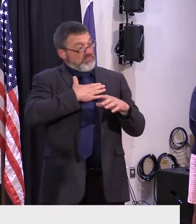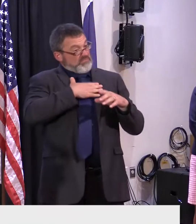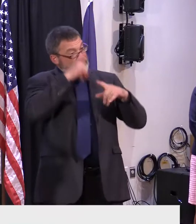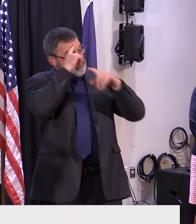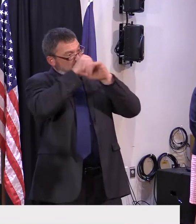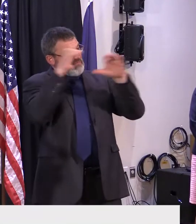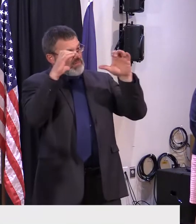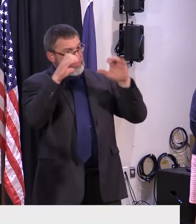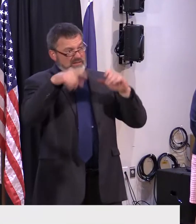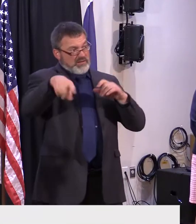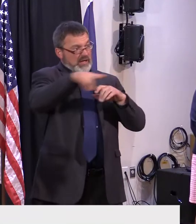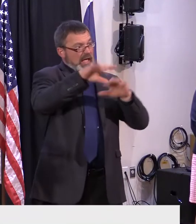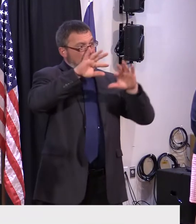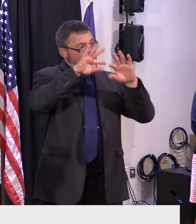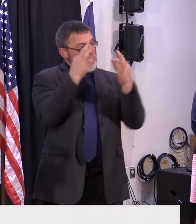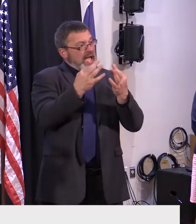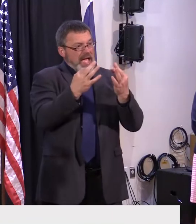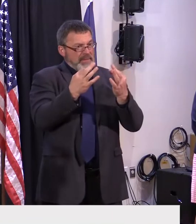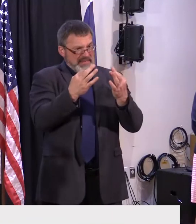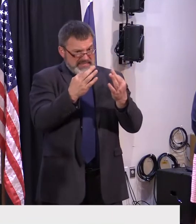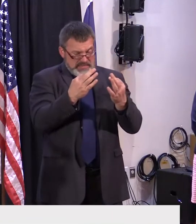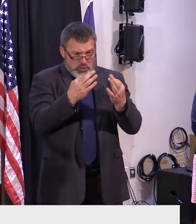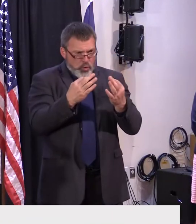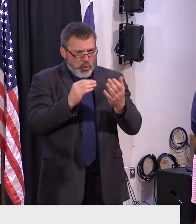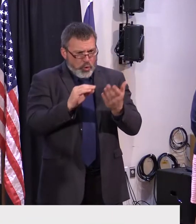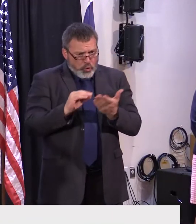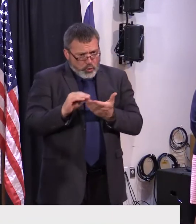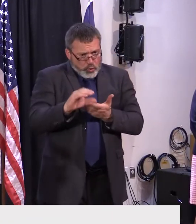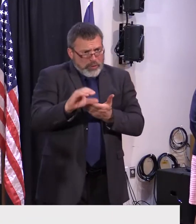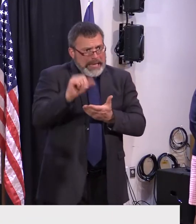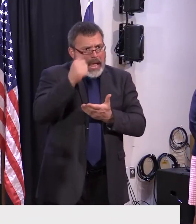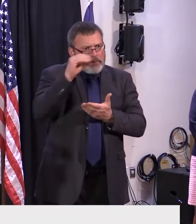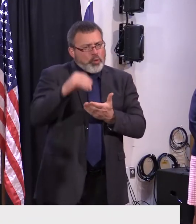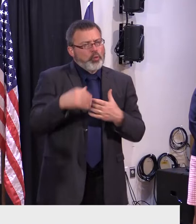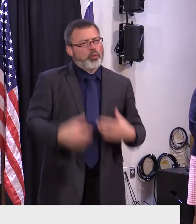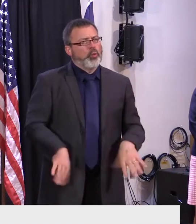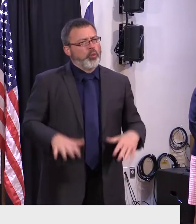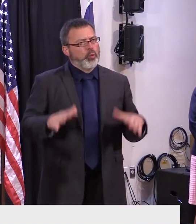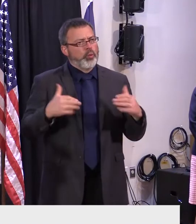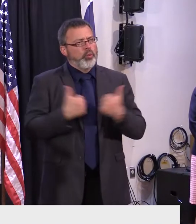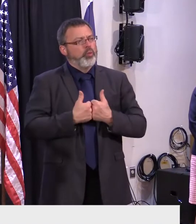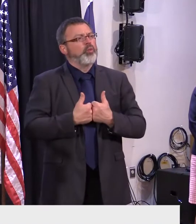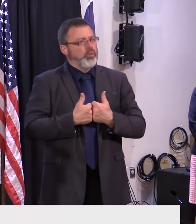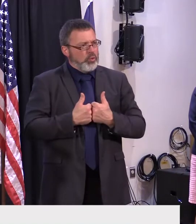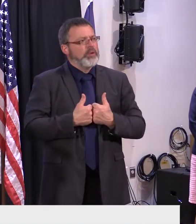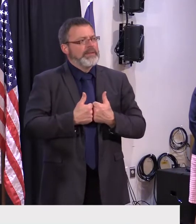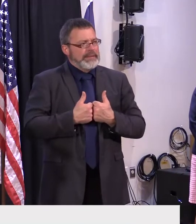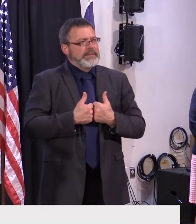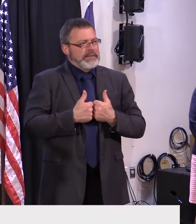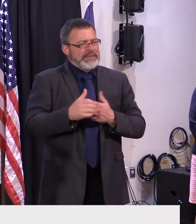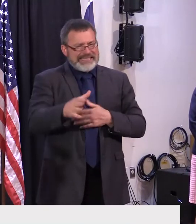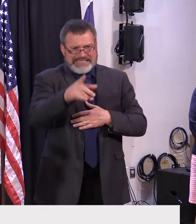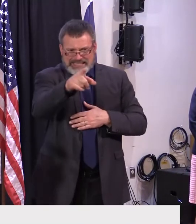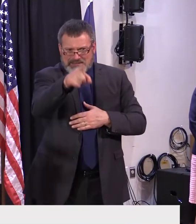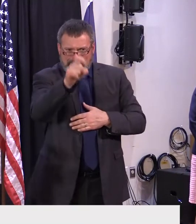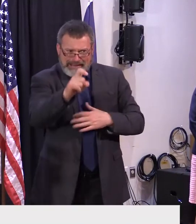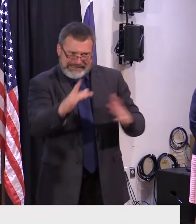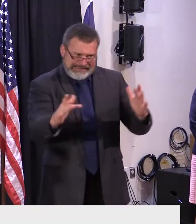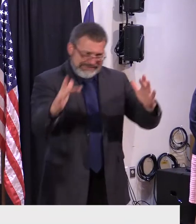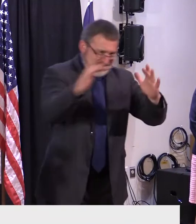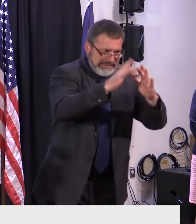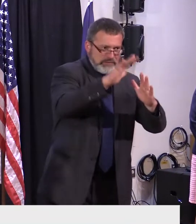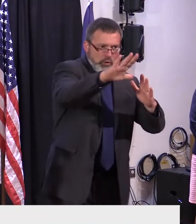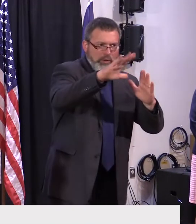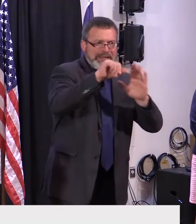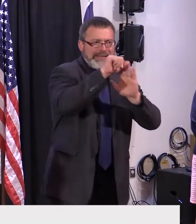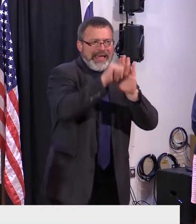more than that. So we obviously have to work with the legislature on this, I think, and we have to find a